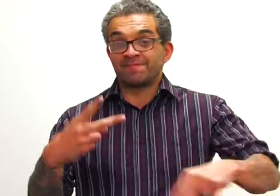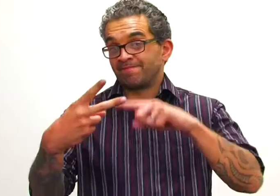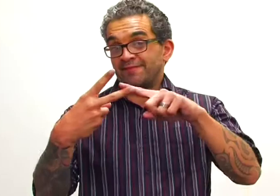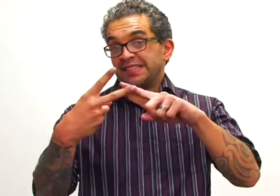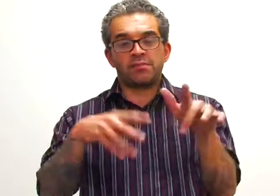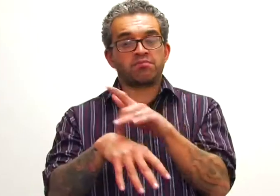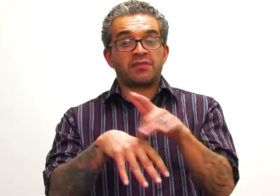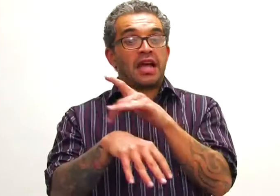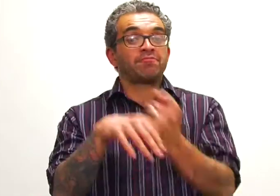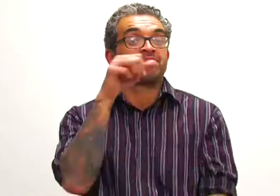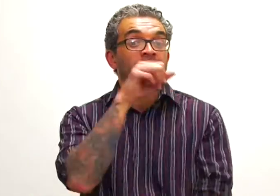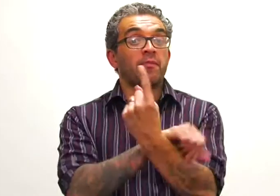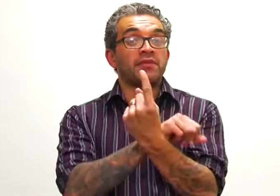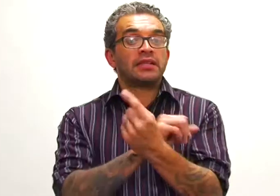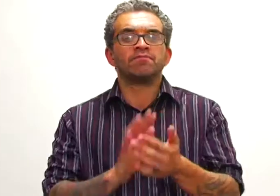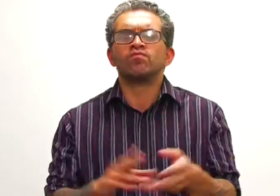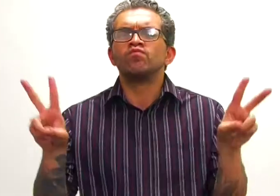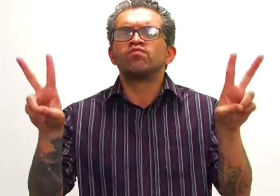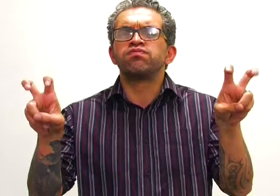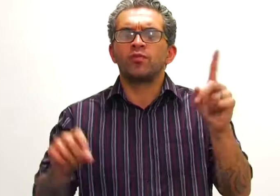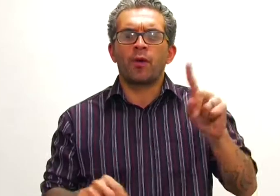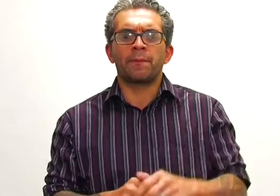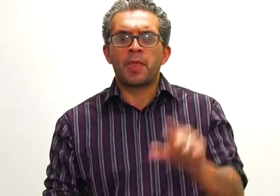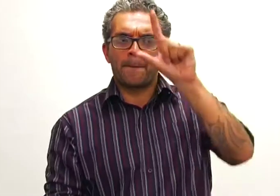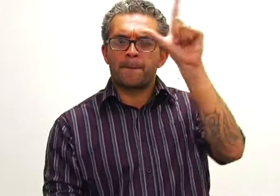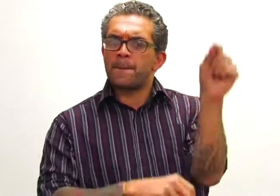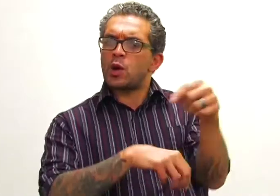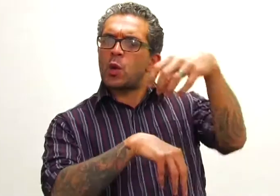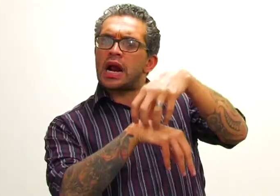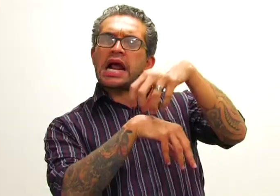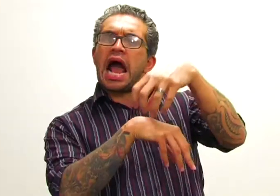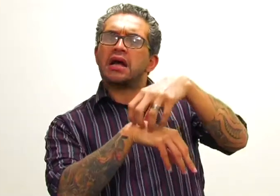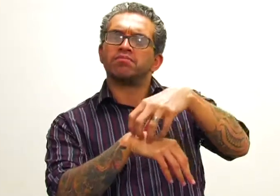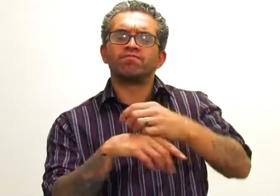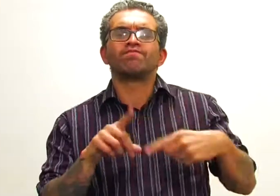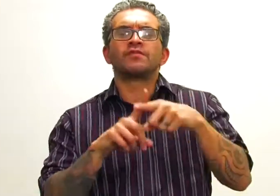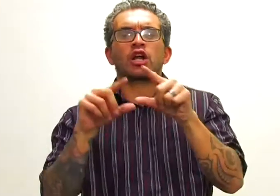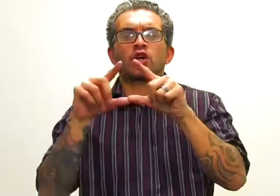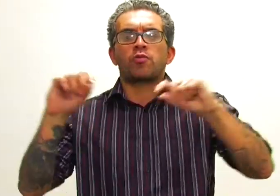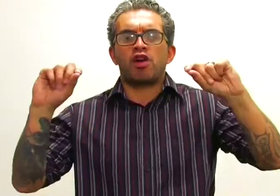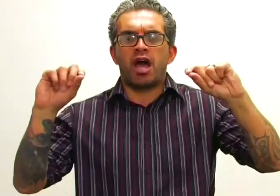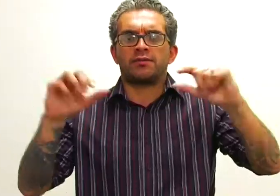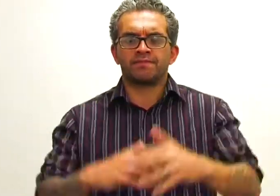Now I'll talk about the second play. It's called The Mooncake and the Coomera.